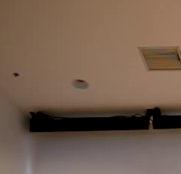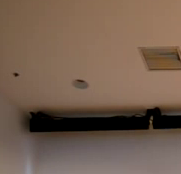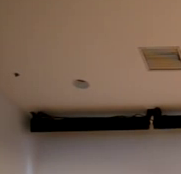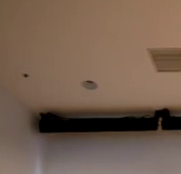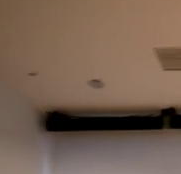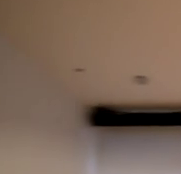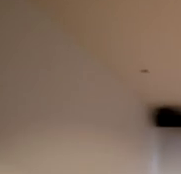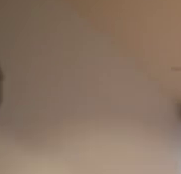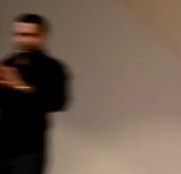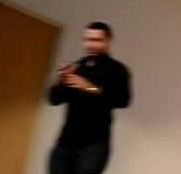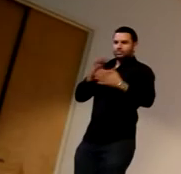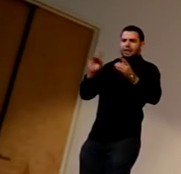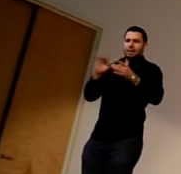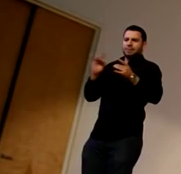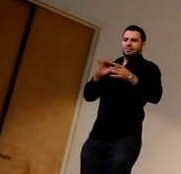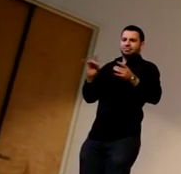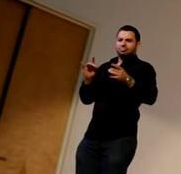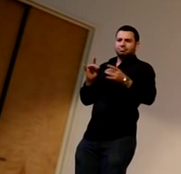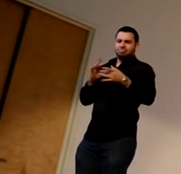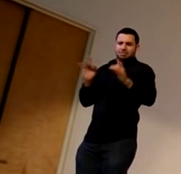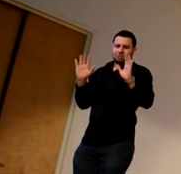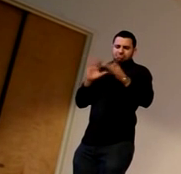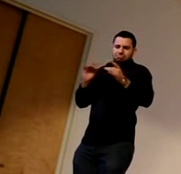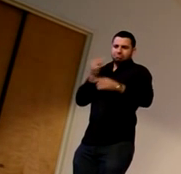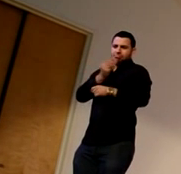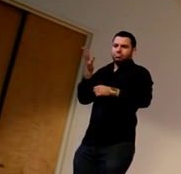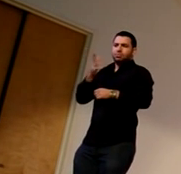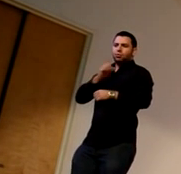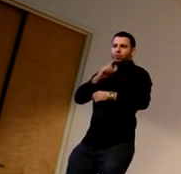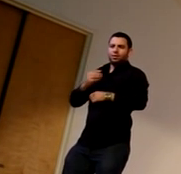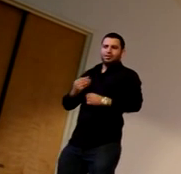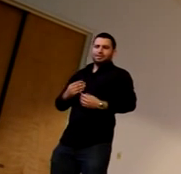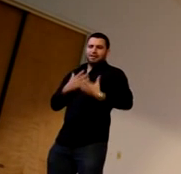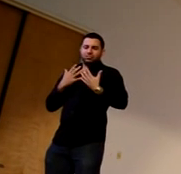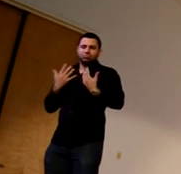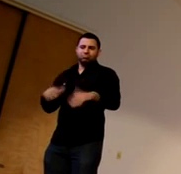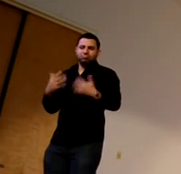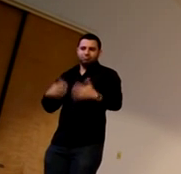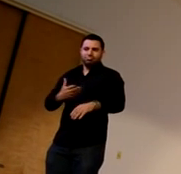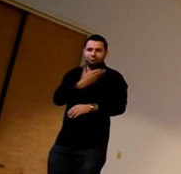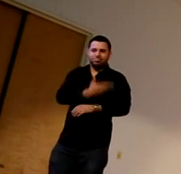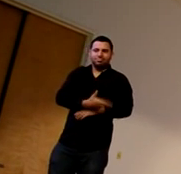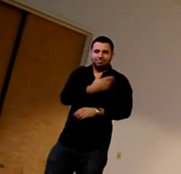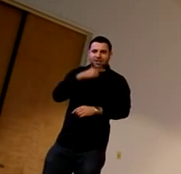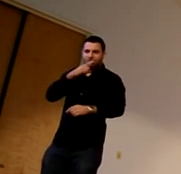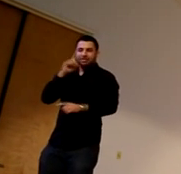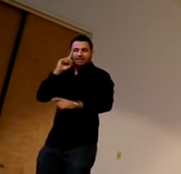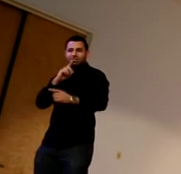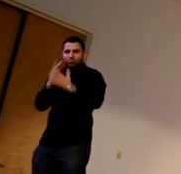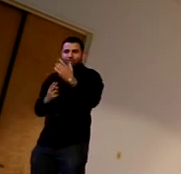comment that's going to say that you are our inspiration to I think hearing and the deaf world as well you should be very